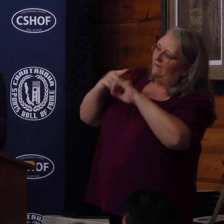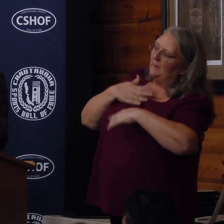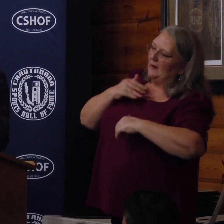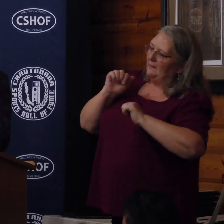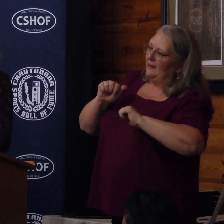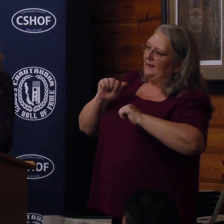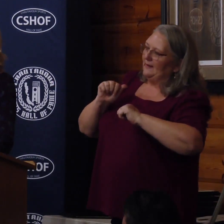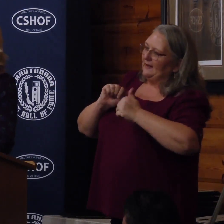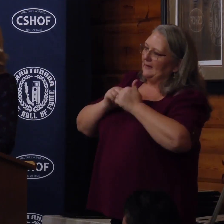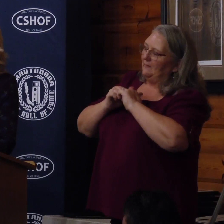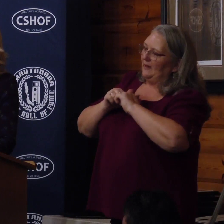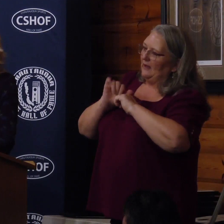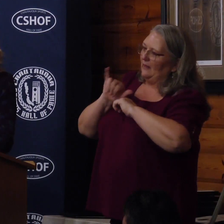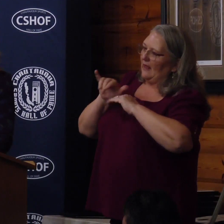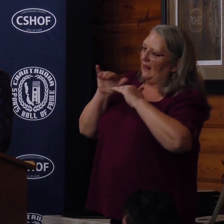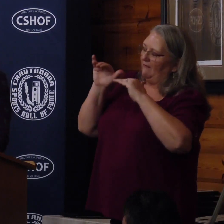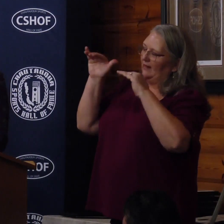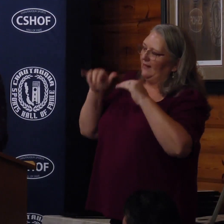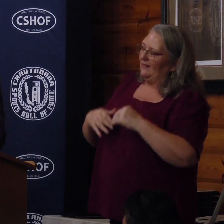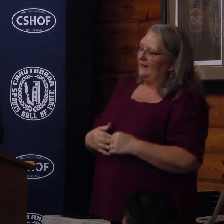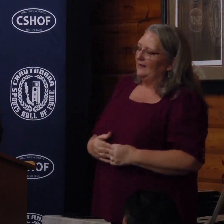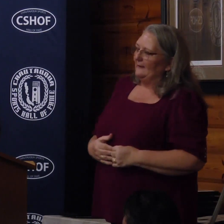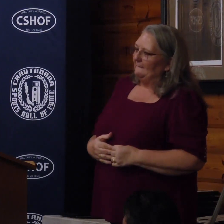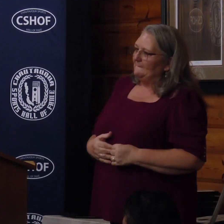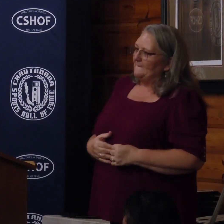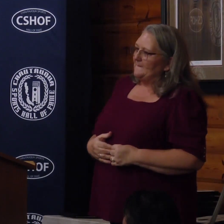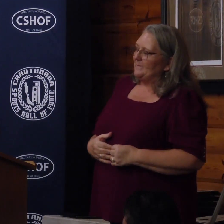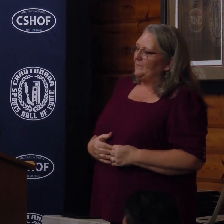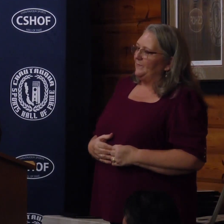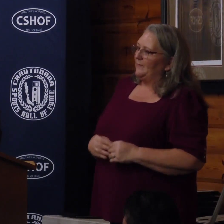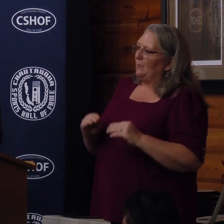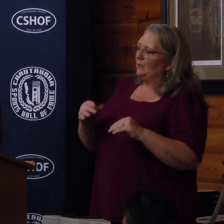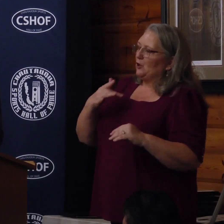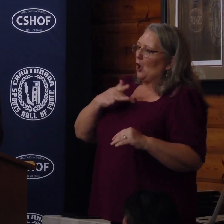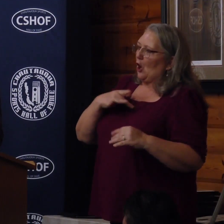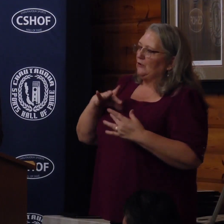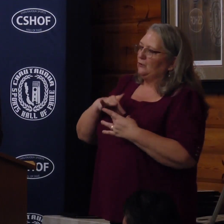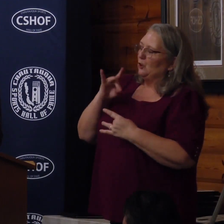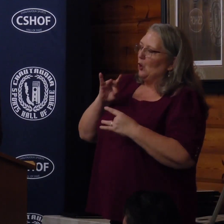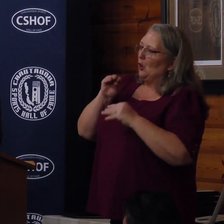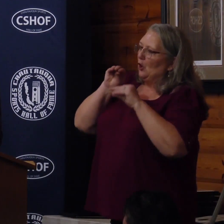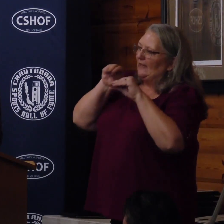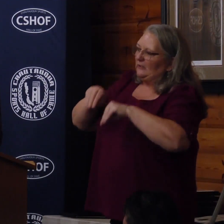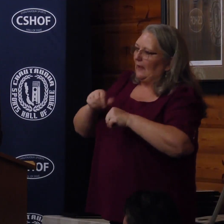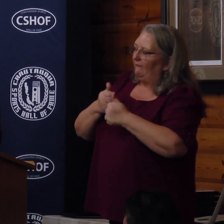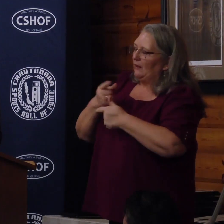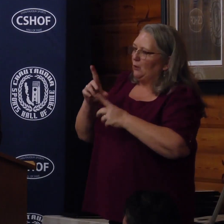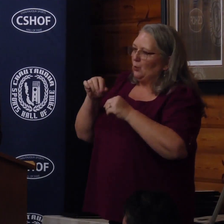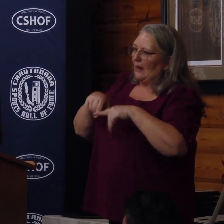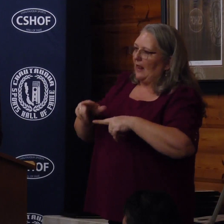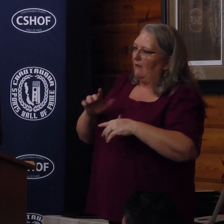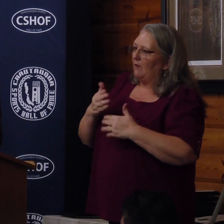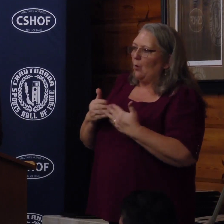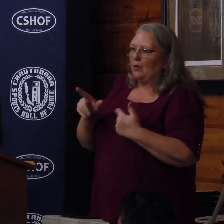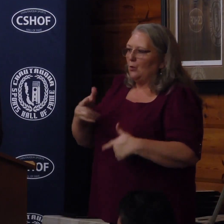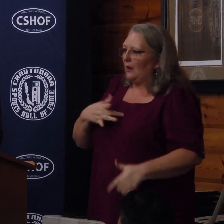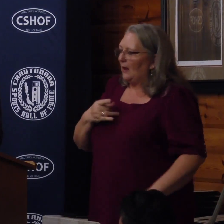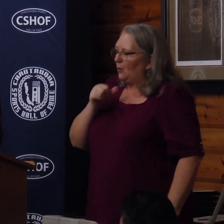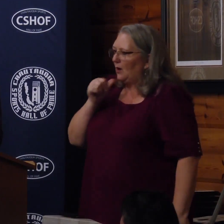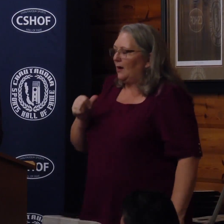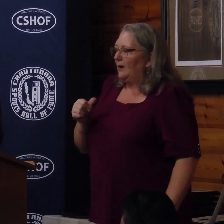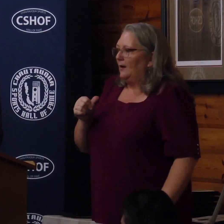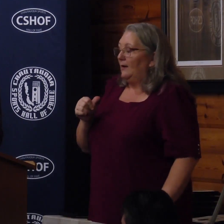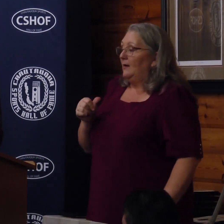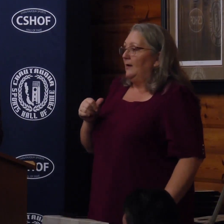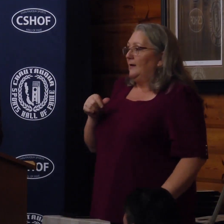at those levels. Put your heart and soul into everything you do in life, whether you like it or not. These